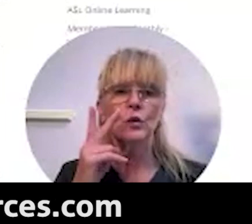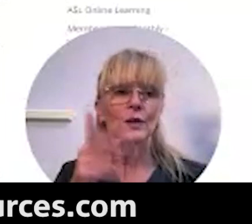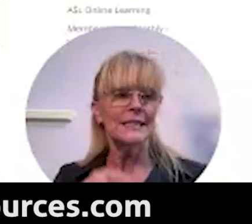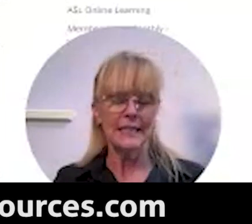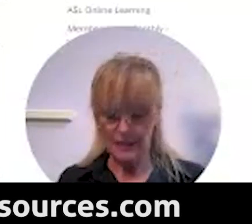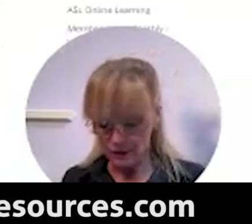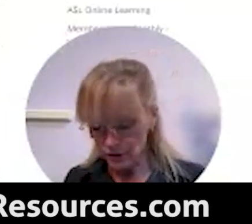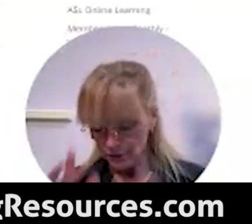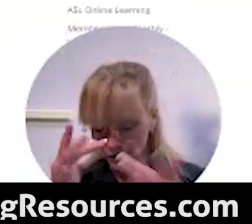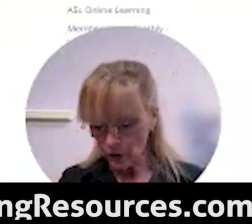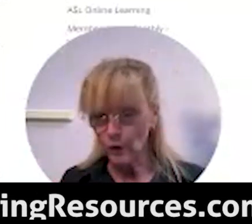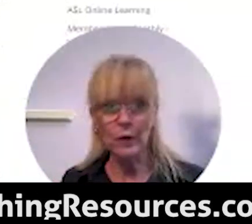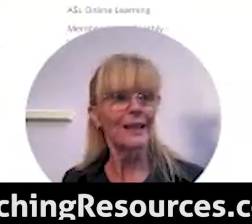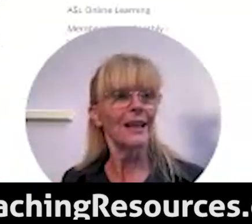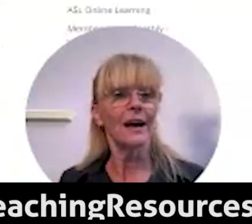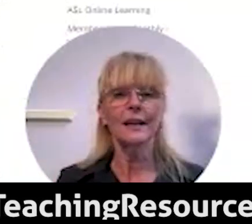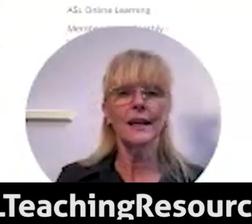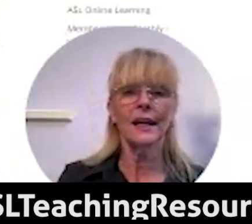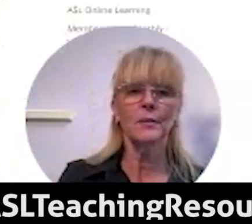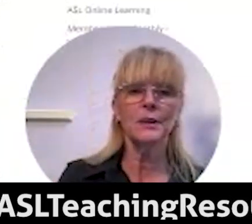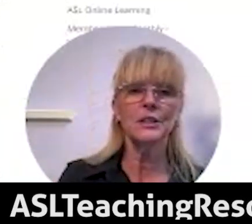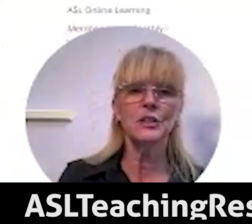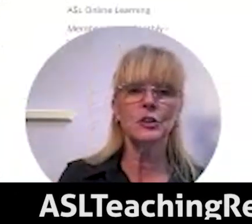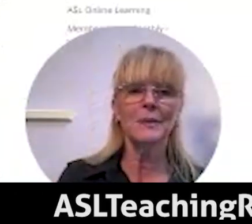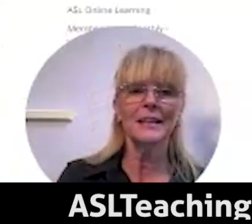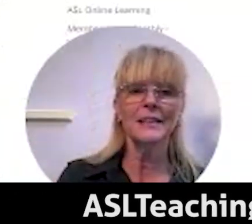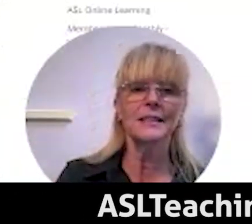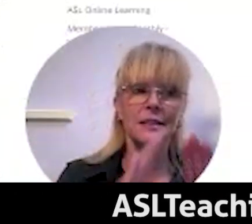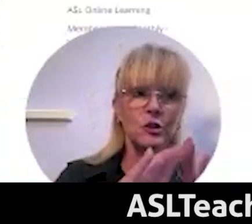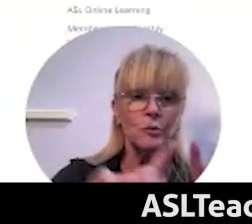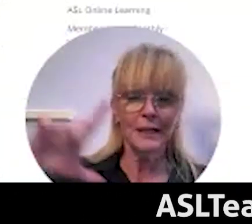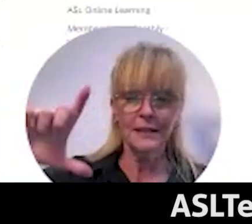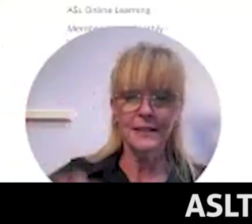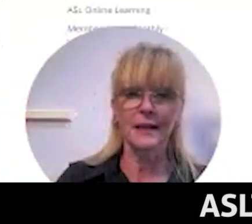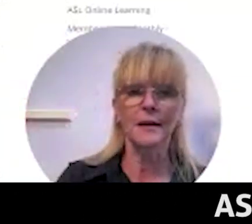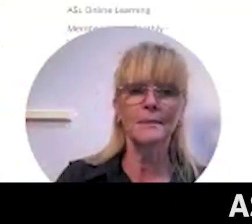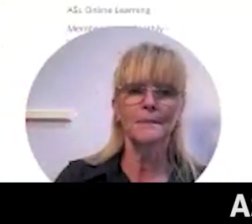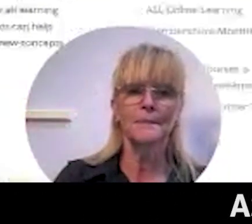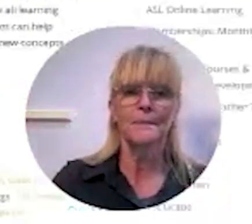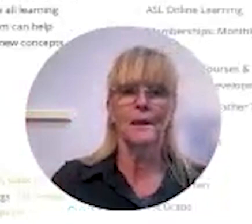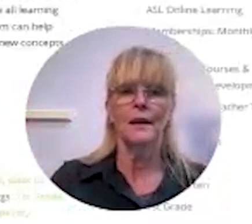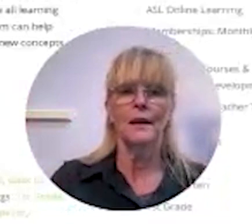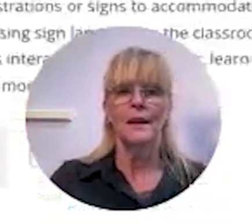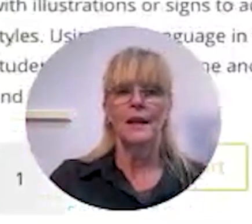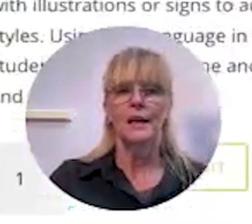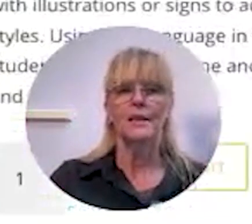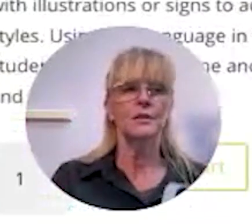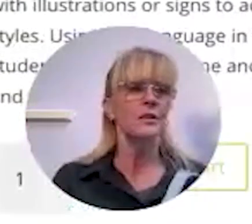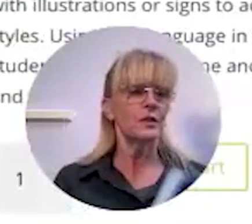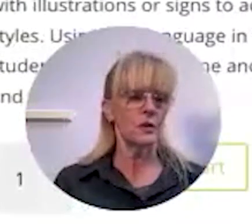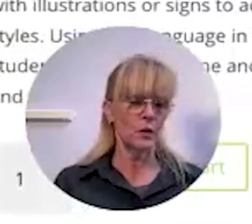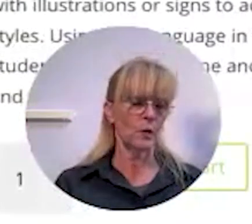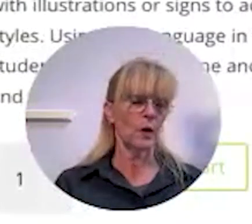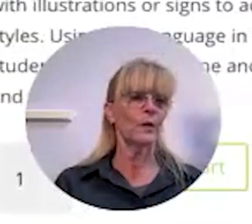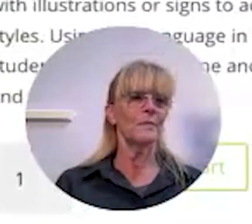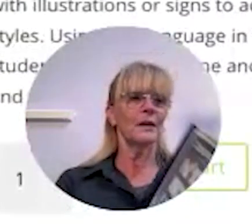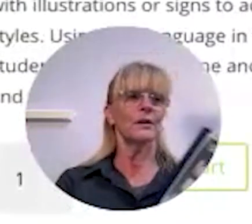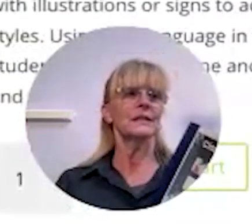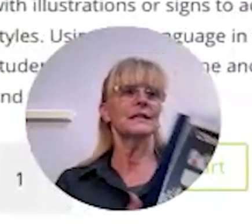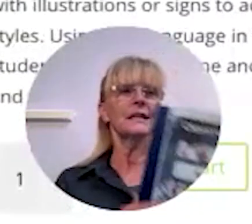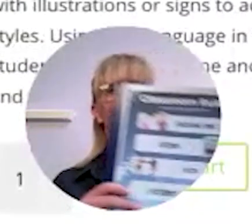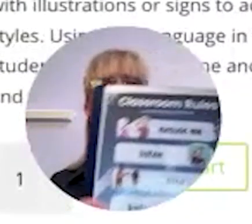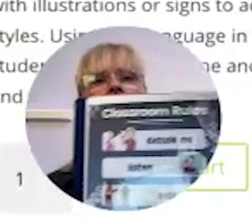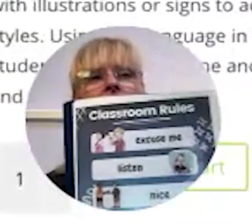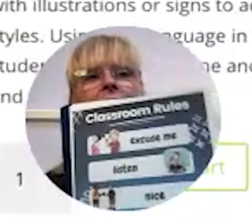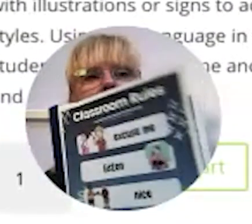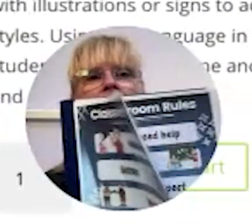on this so you can see it those of you who are online and I'm gonna zoom in zoom in some and those of you who are with me